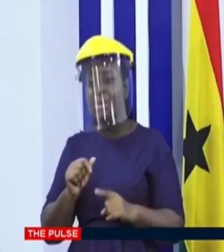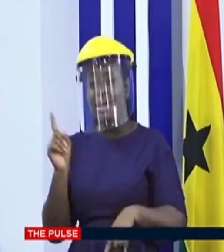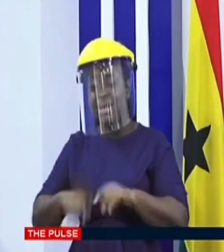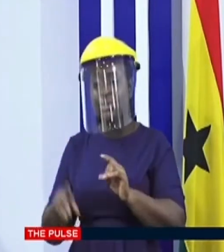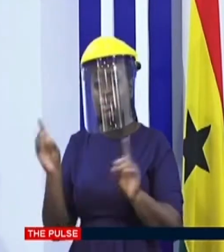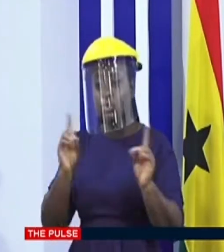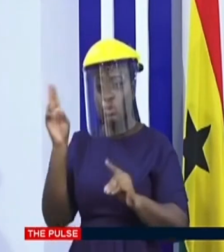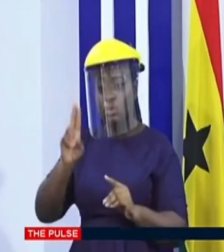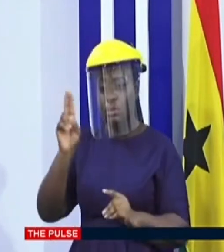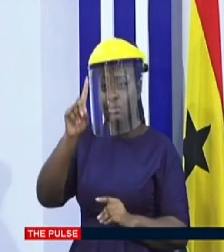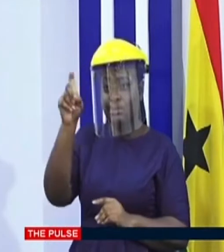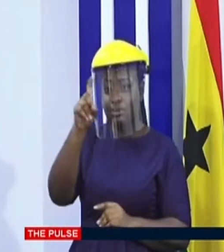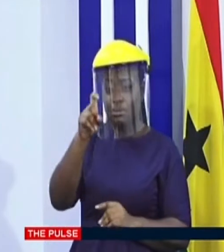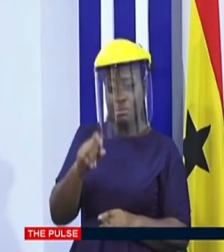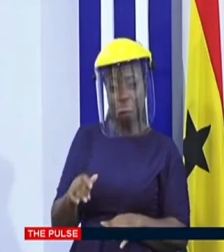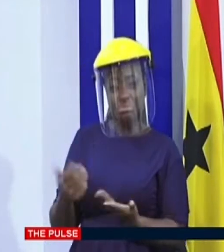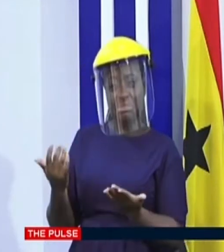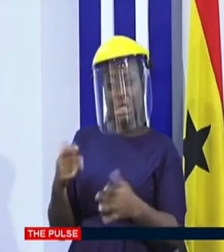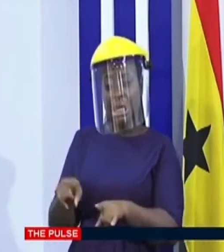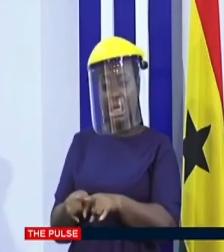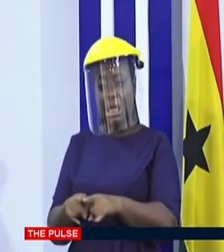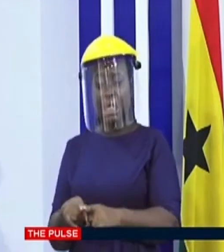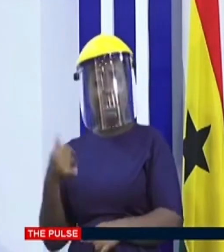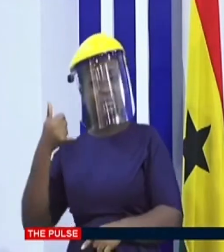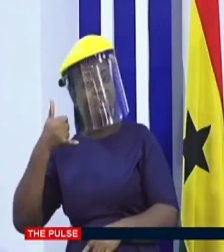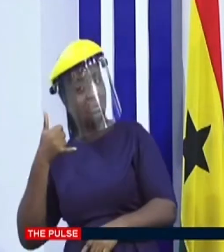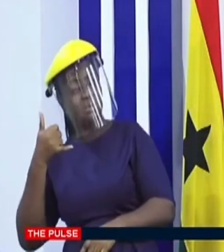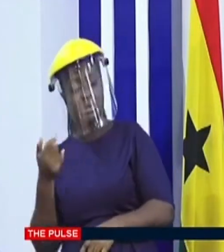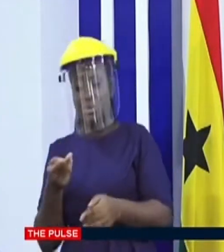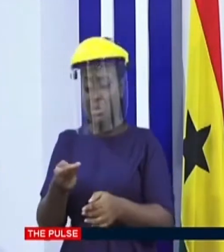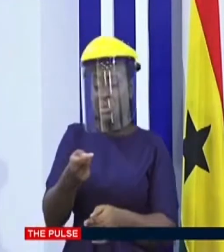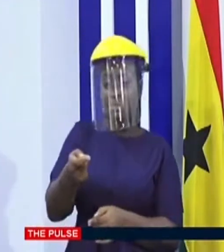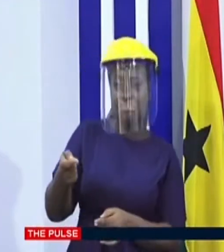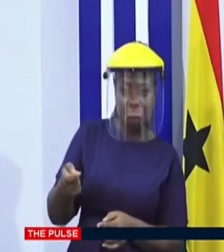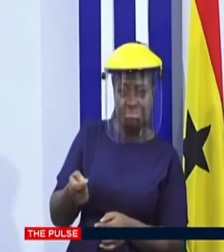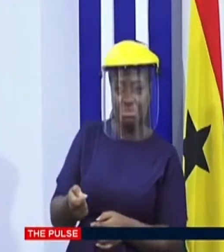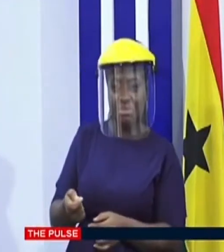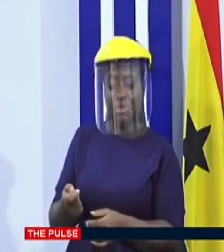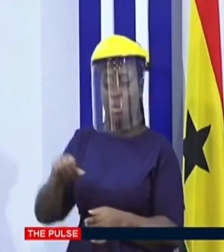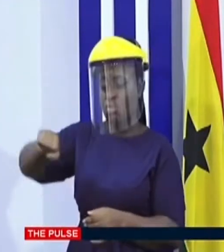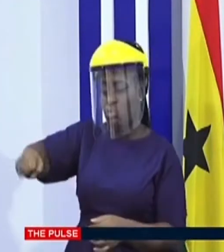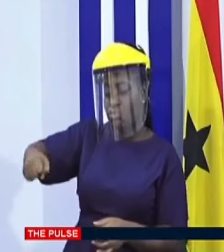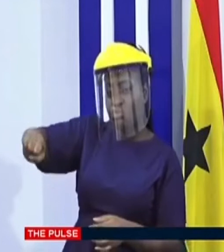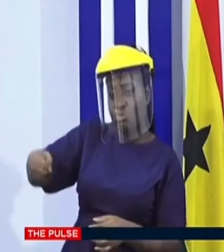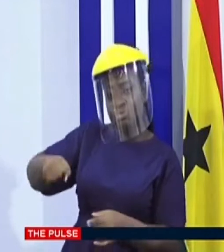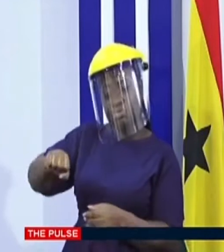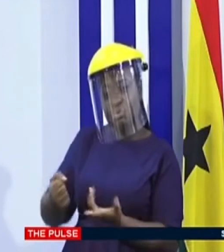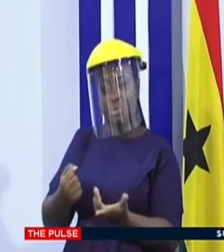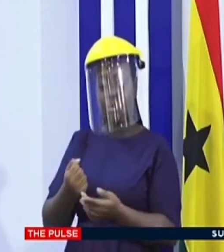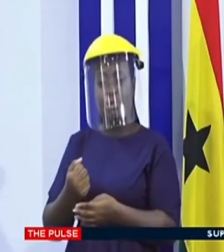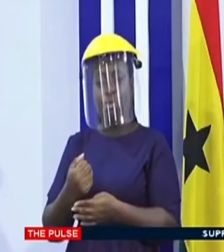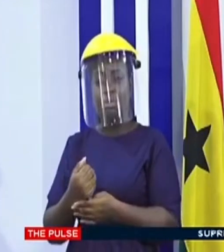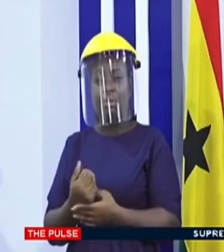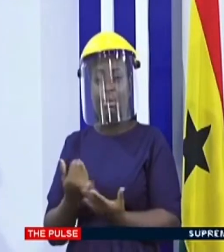for instance, for surfaces such as telephones, remote control equipment, door handles, buttons